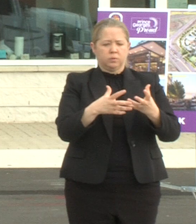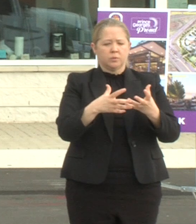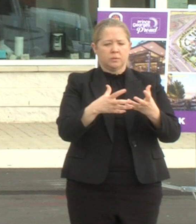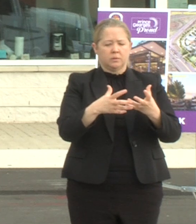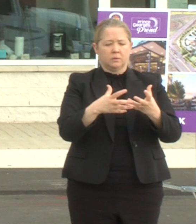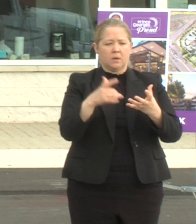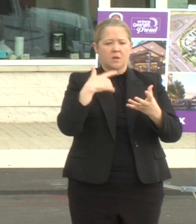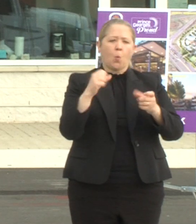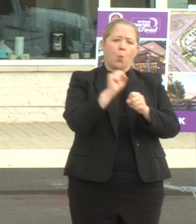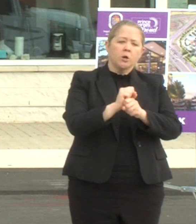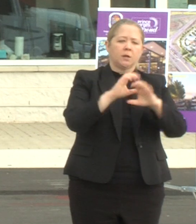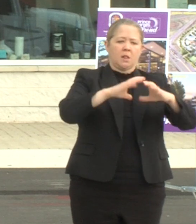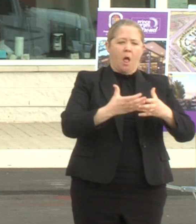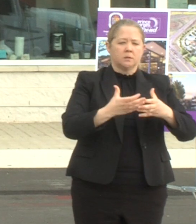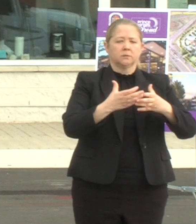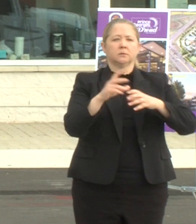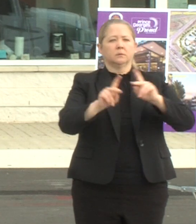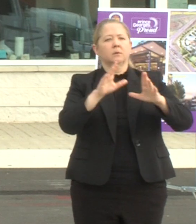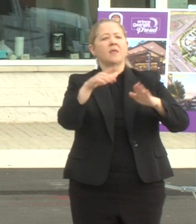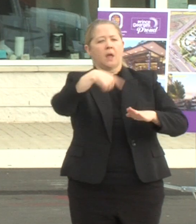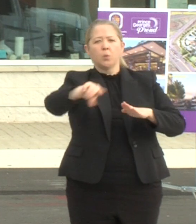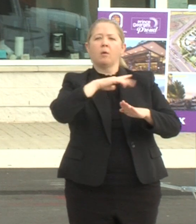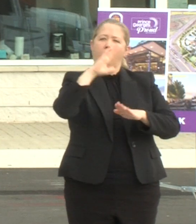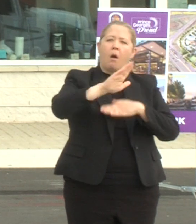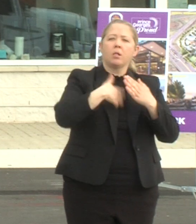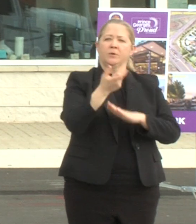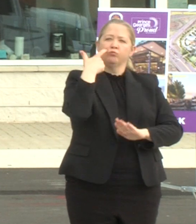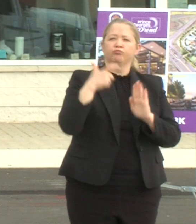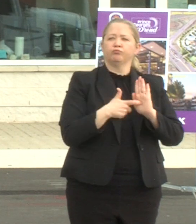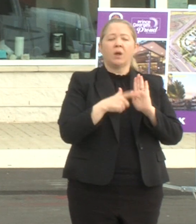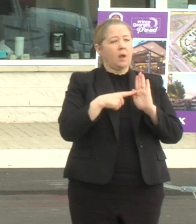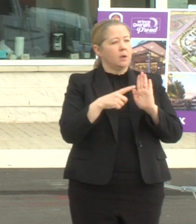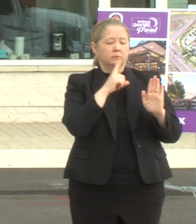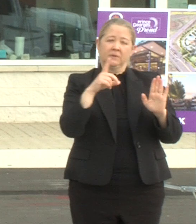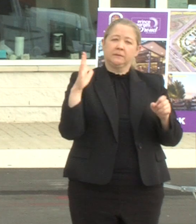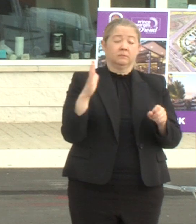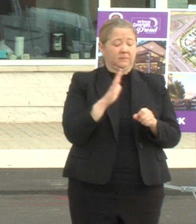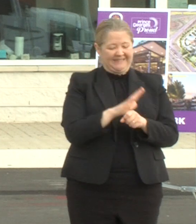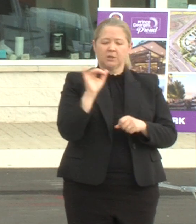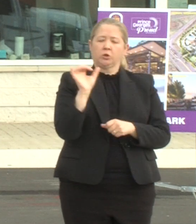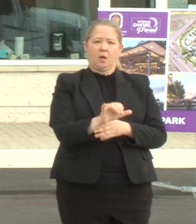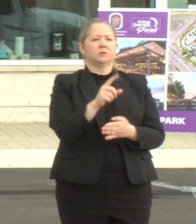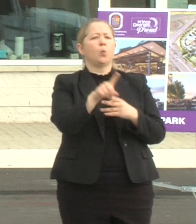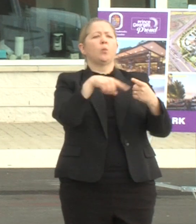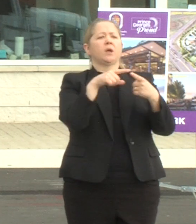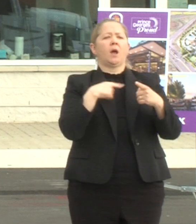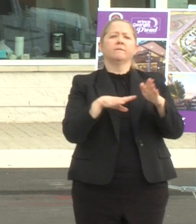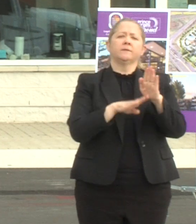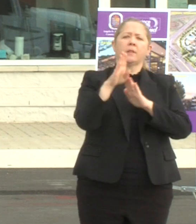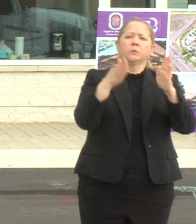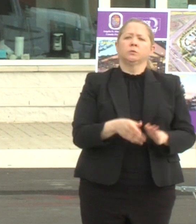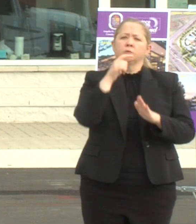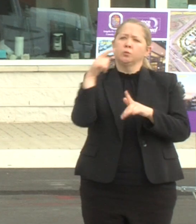gentrification they're up they're gonna have a seat at the table and i'm insistent on that so when we had developers that came in that wanted to